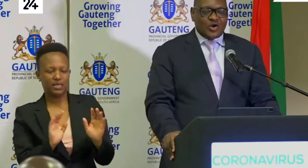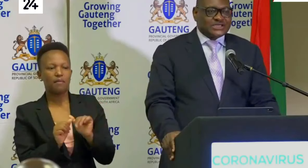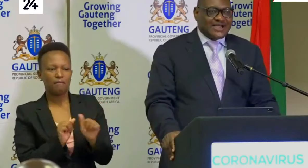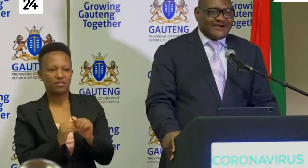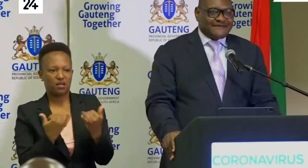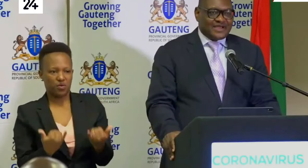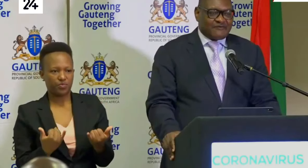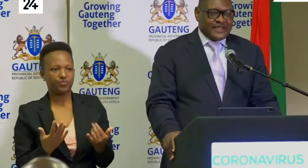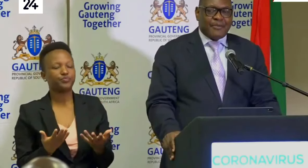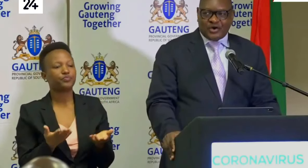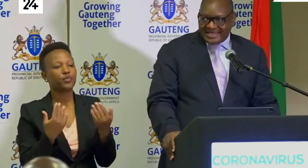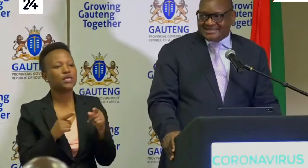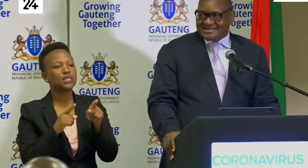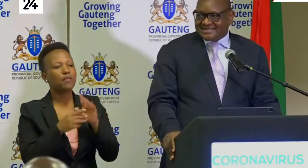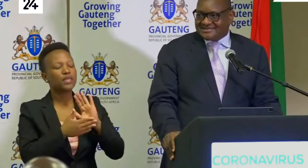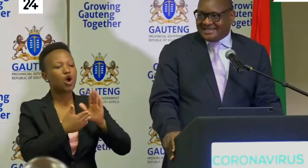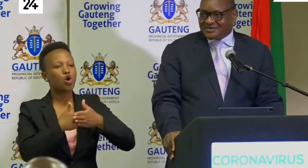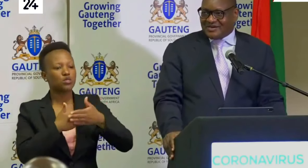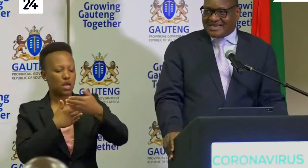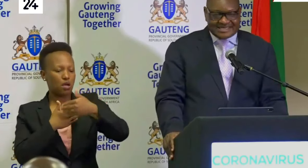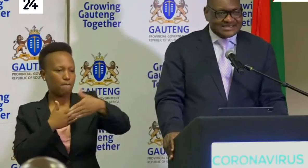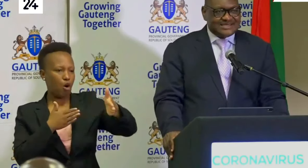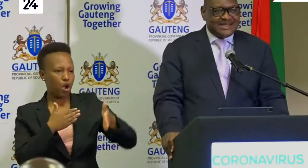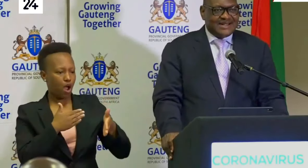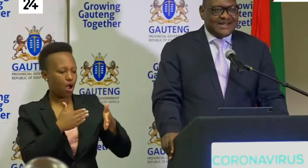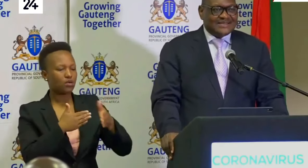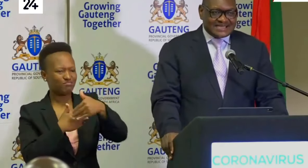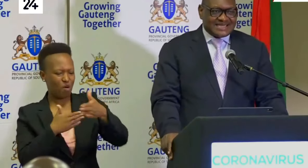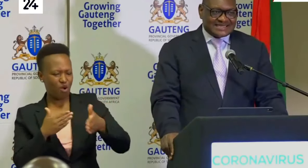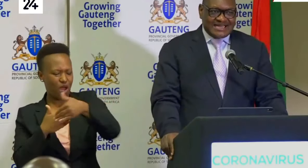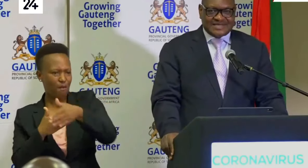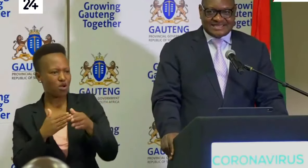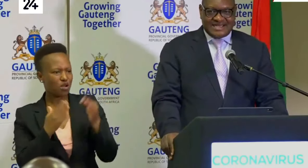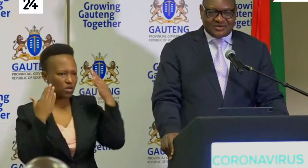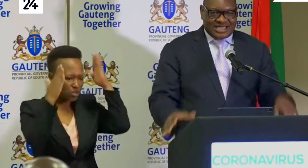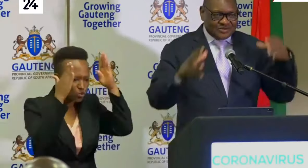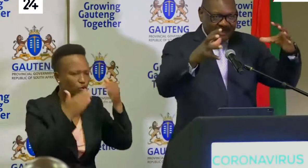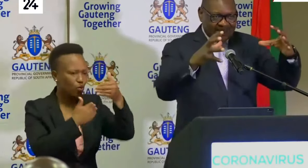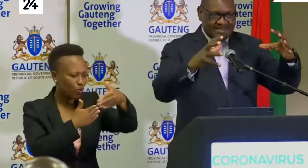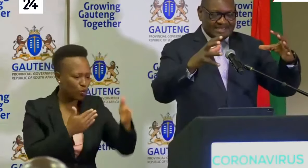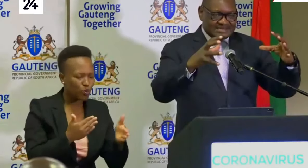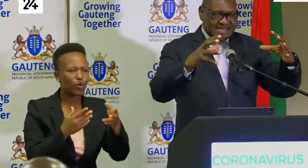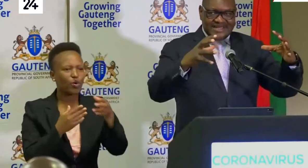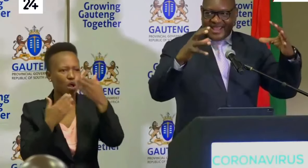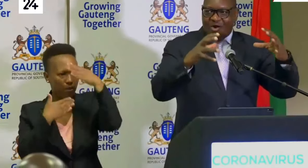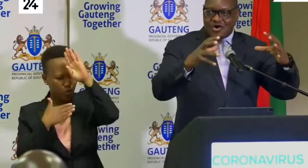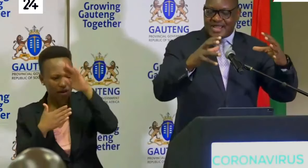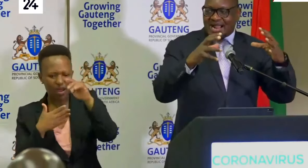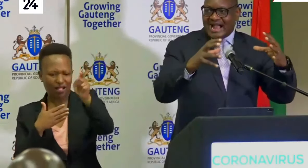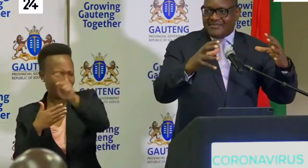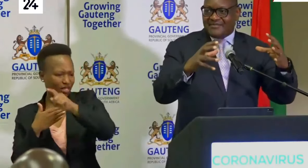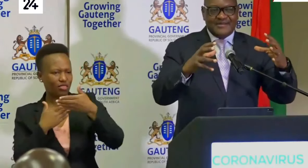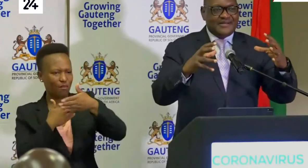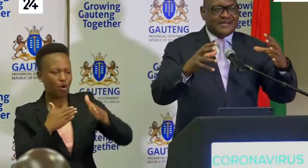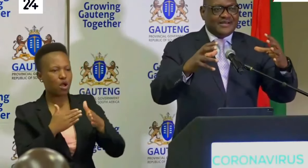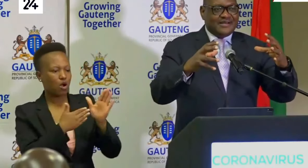the closure of the borders, into our country. That has helped us a lot. Gauteng is the economic